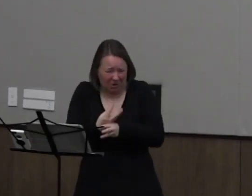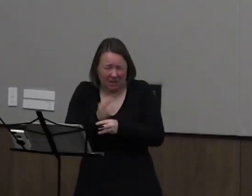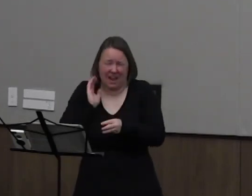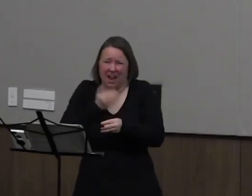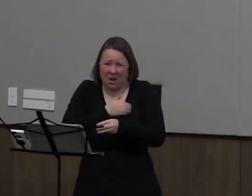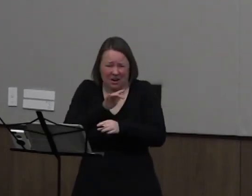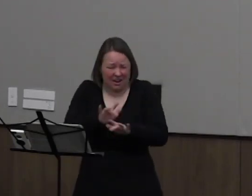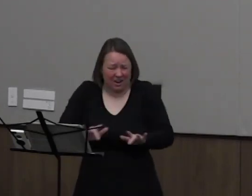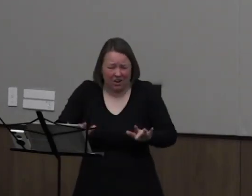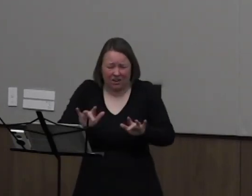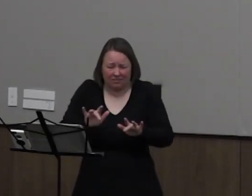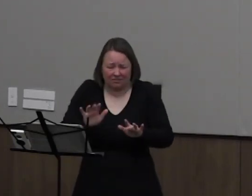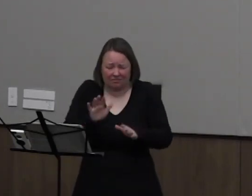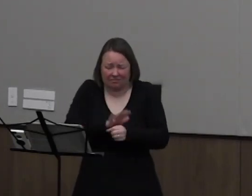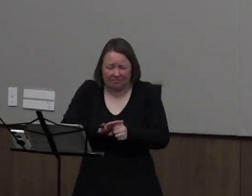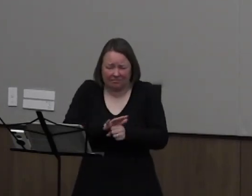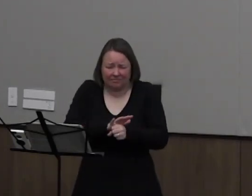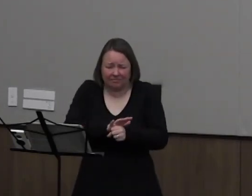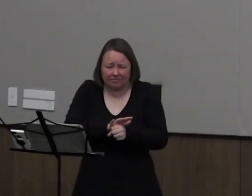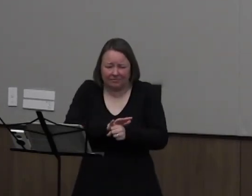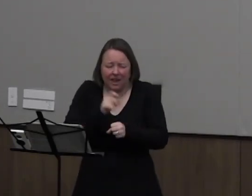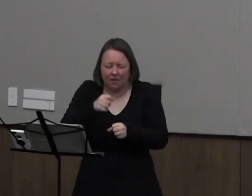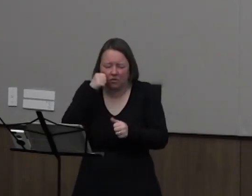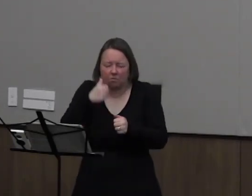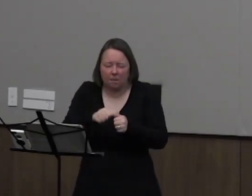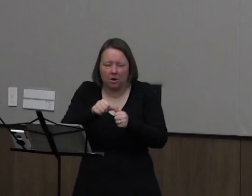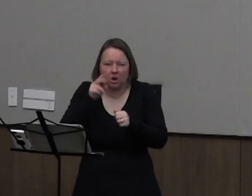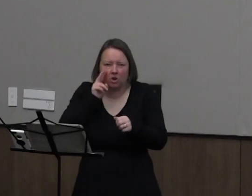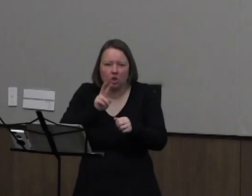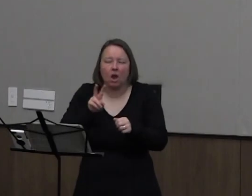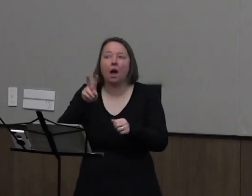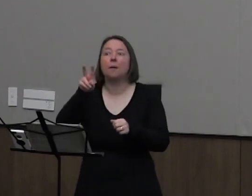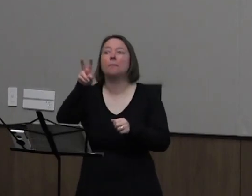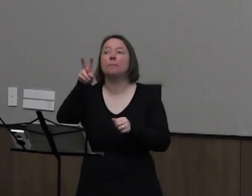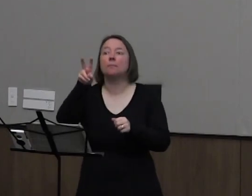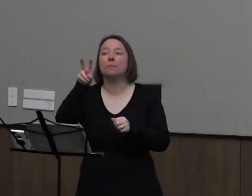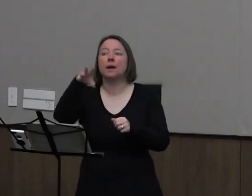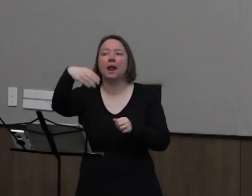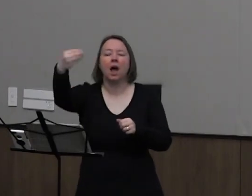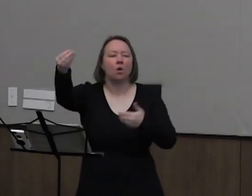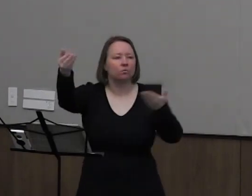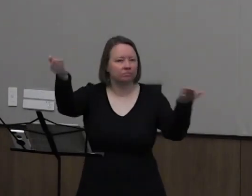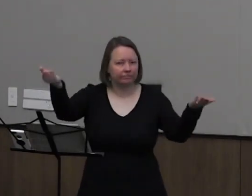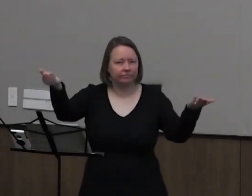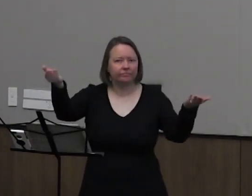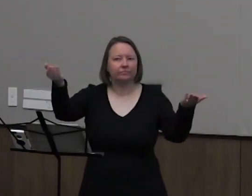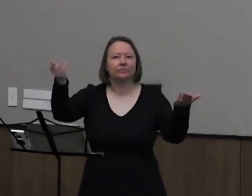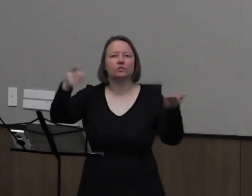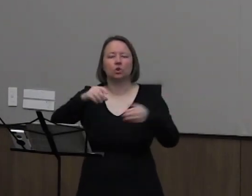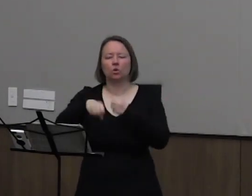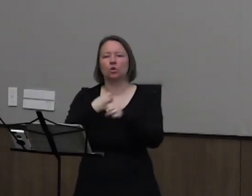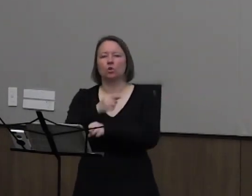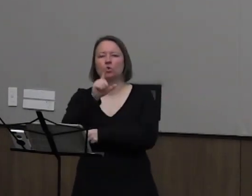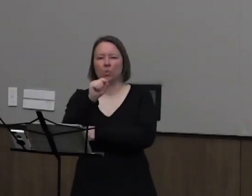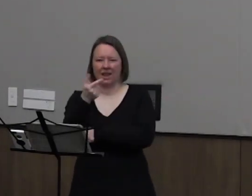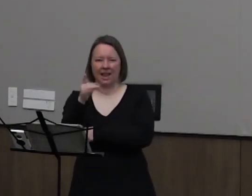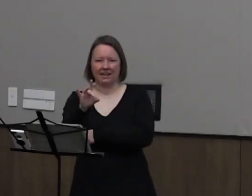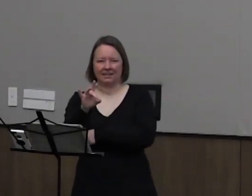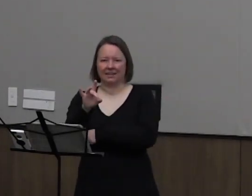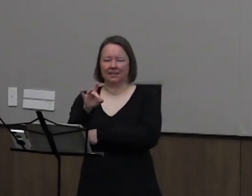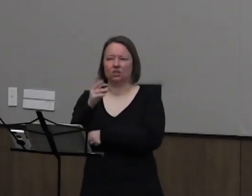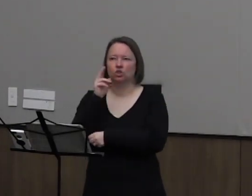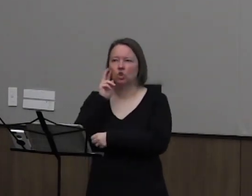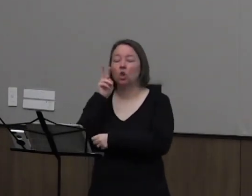that we sometimes remember to look up and look out. So, in 2018, I encourage you to look